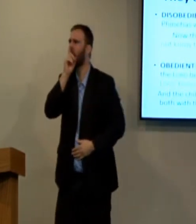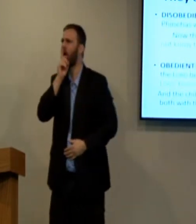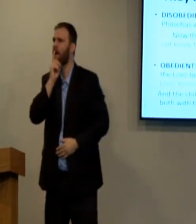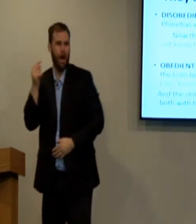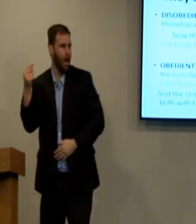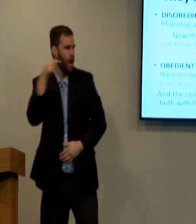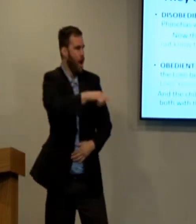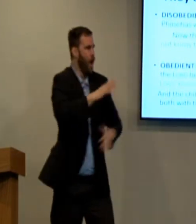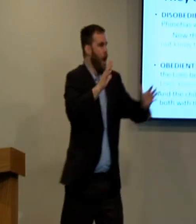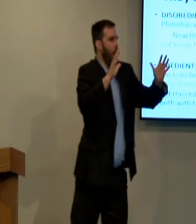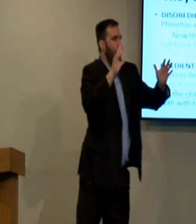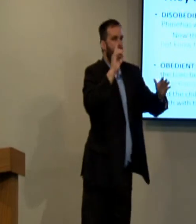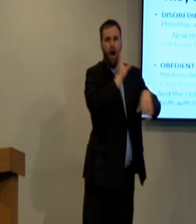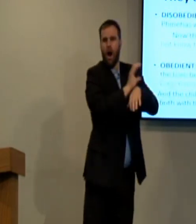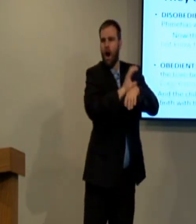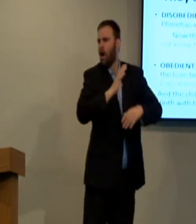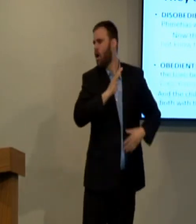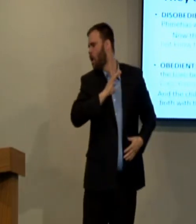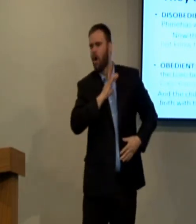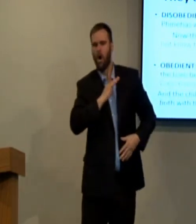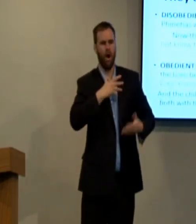they interact, but when they go,